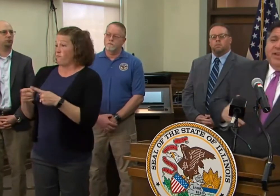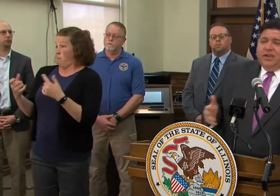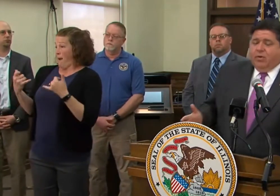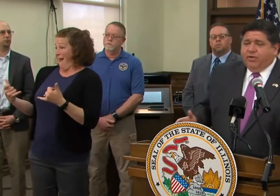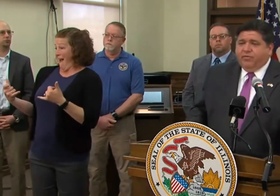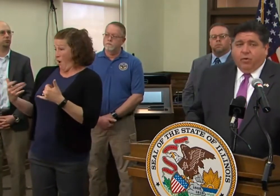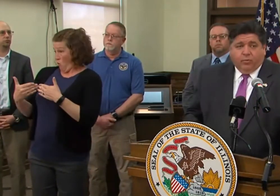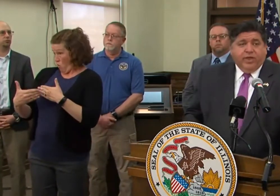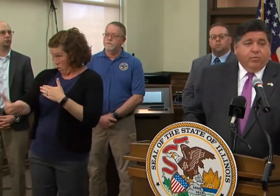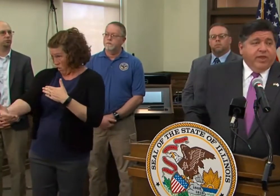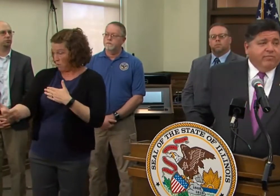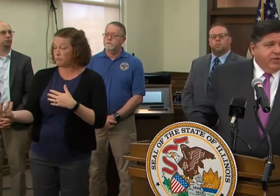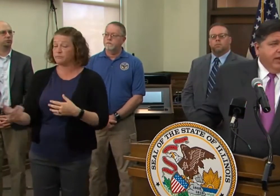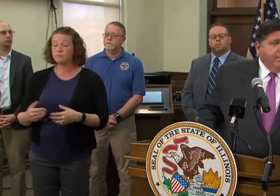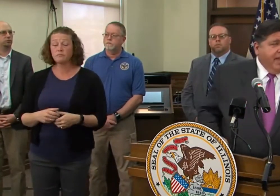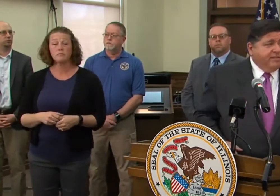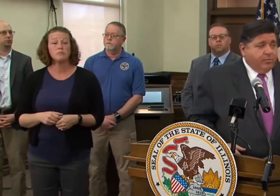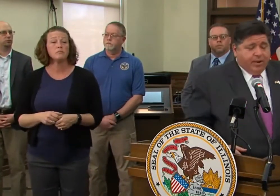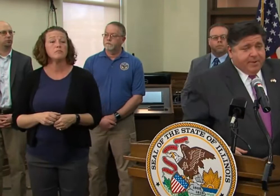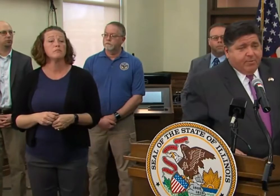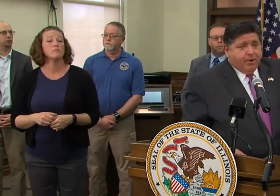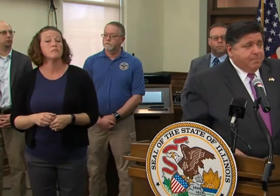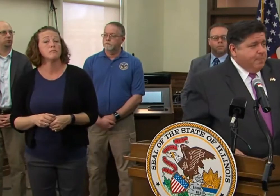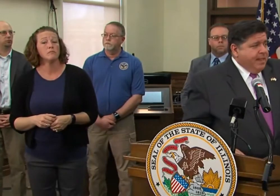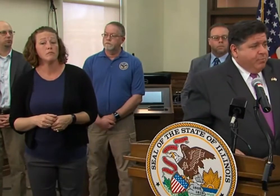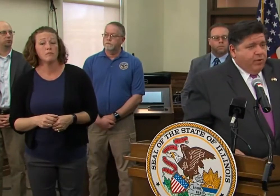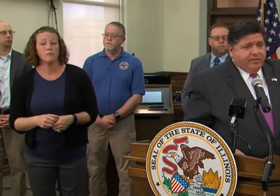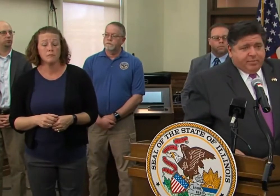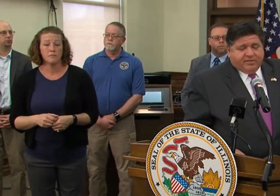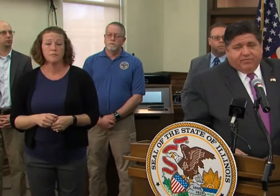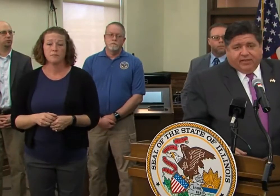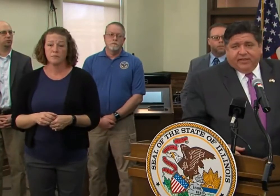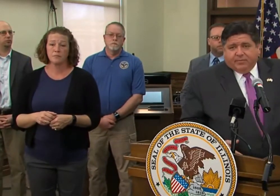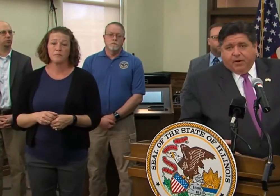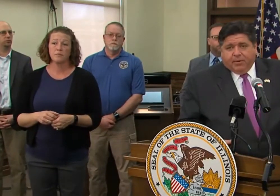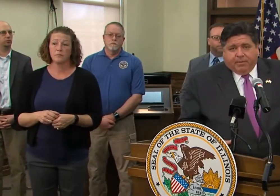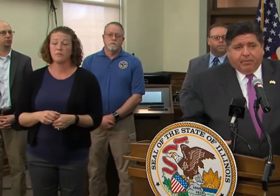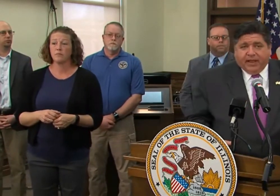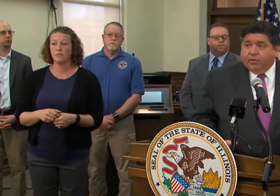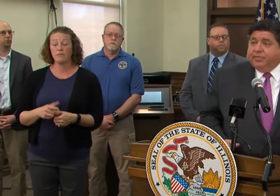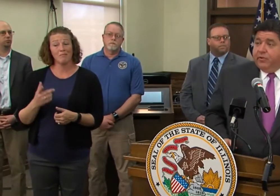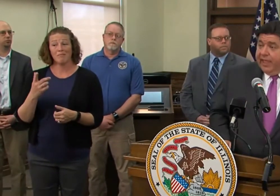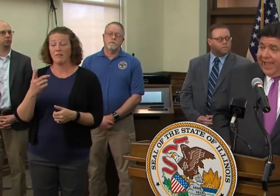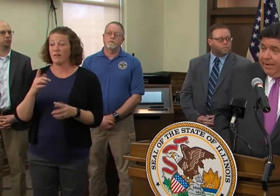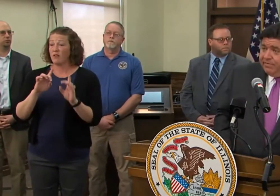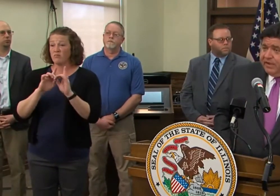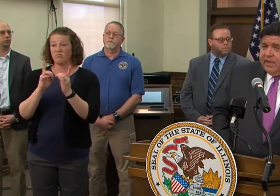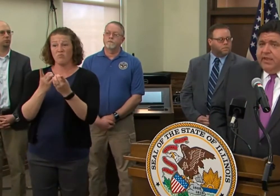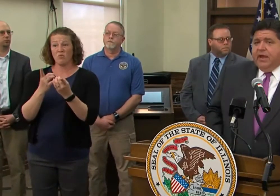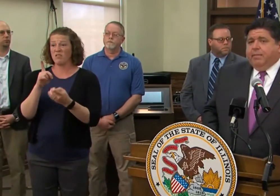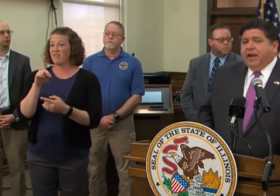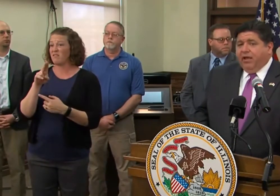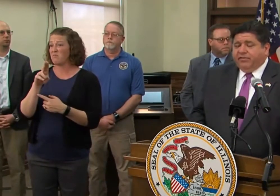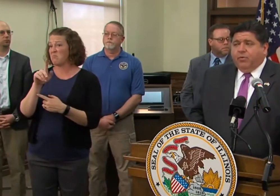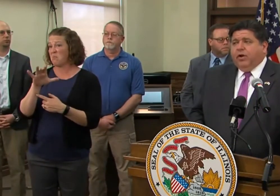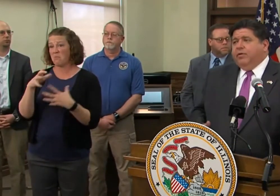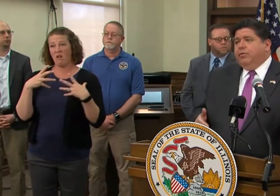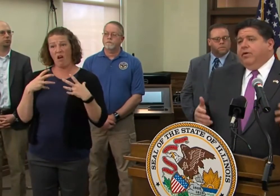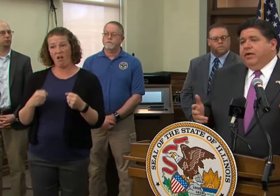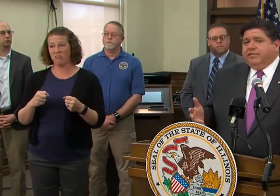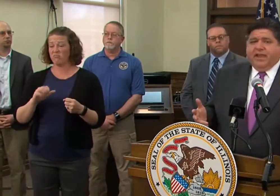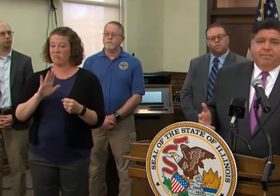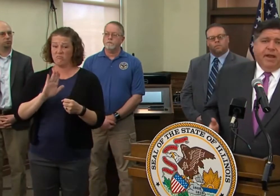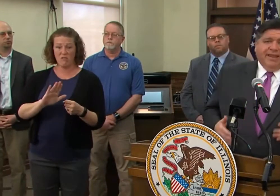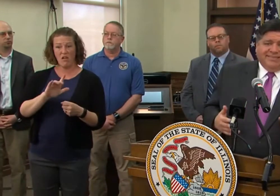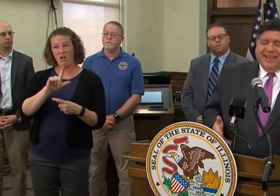history going forward. We, we have done amazing work. I mean, I want to point specifically at the Department of Public Health and their labs. Uh, but I also want